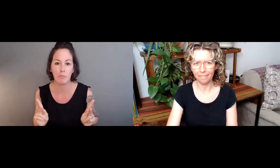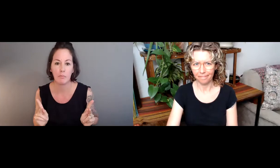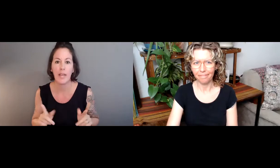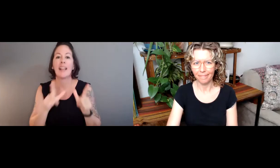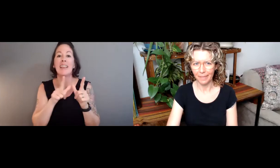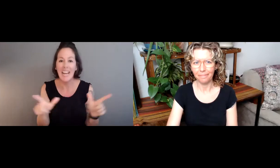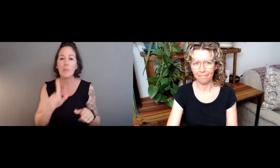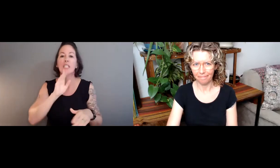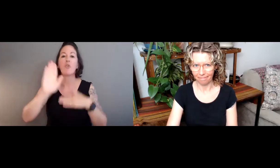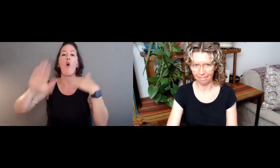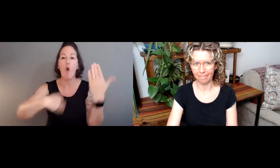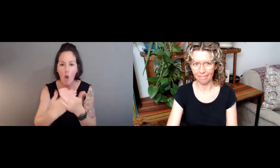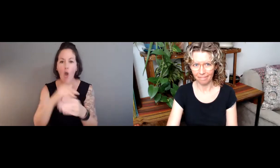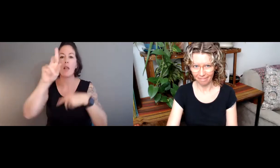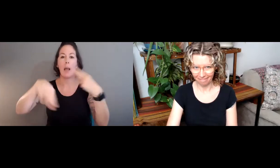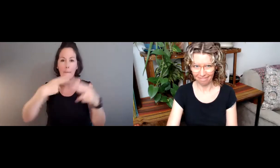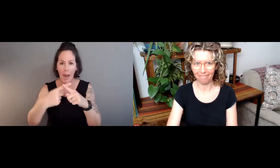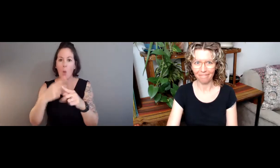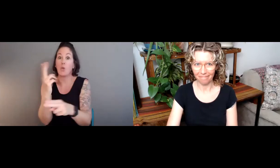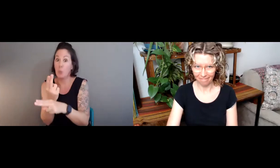Language can't exist without people.